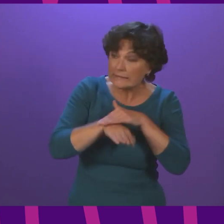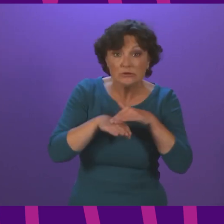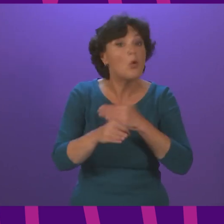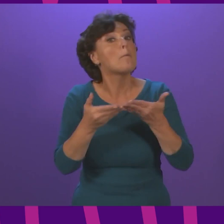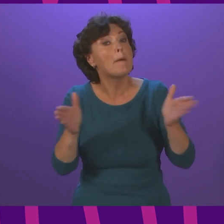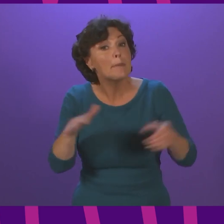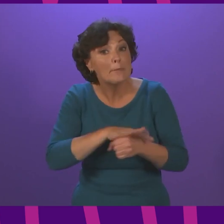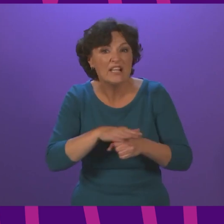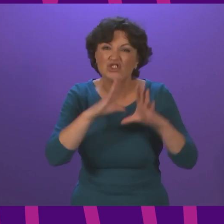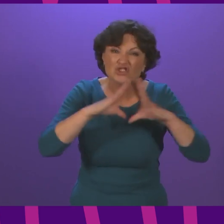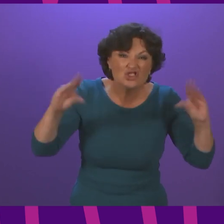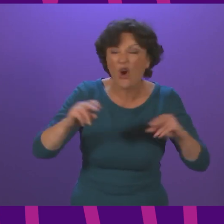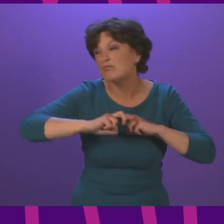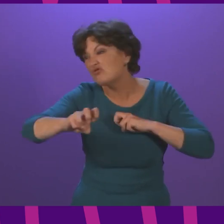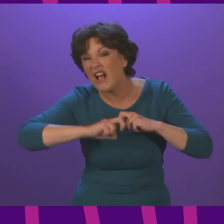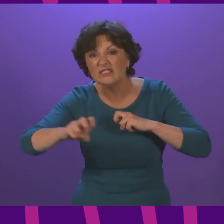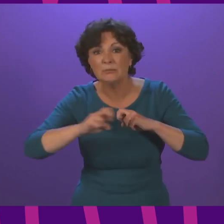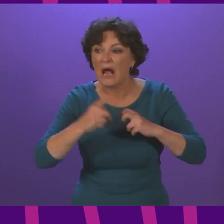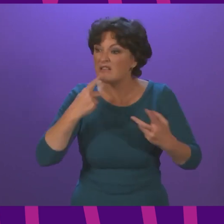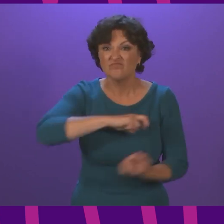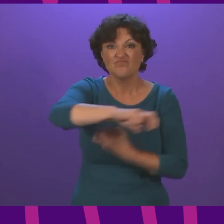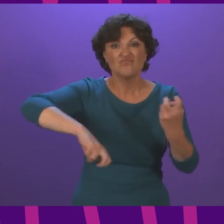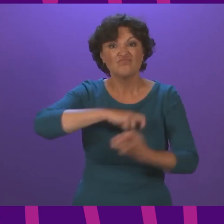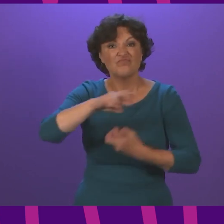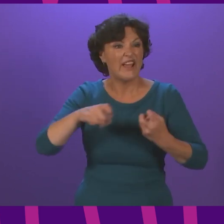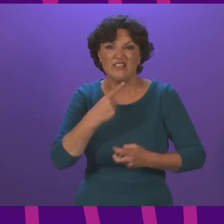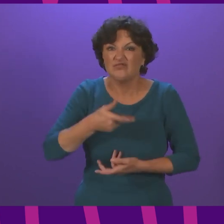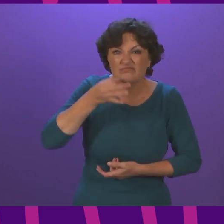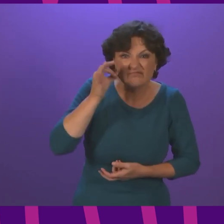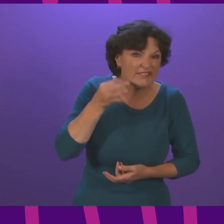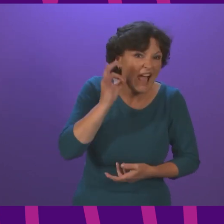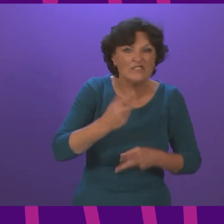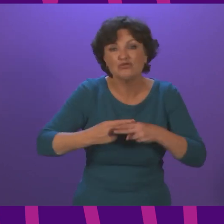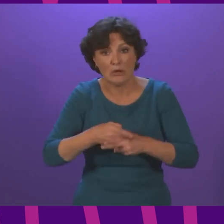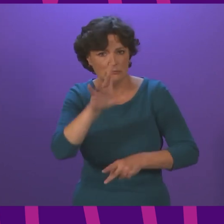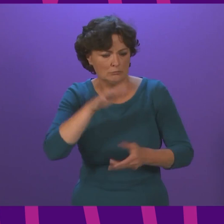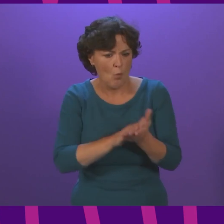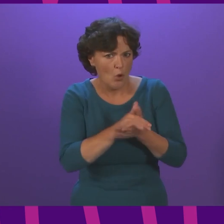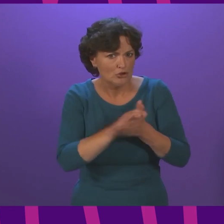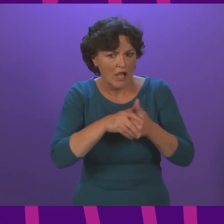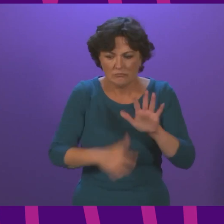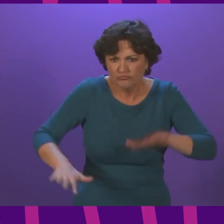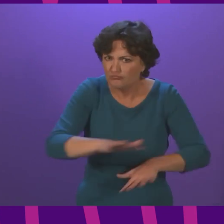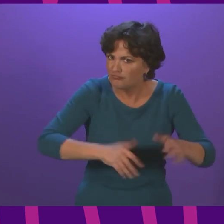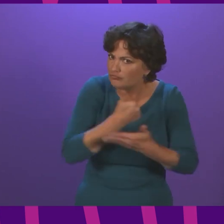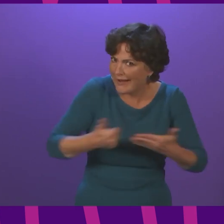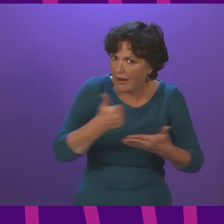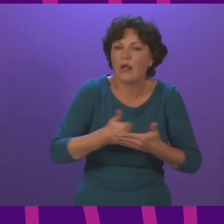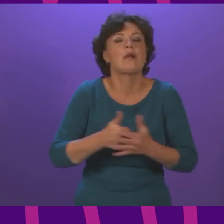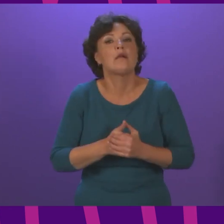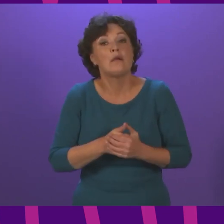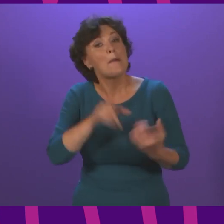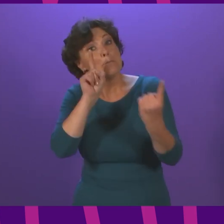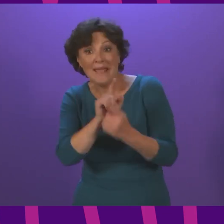places, shops, public transport and moving about in hospitality settings. Wash hands and surfaces thoroughly and regularly.